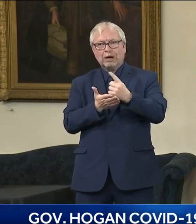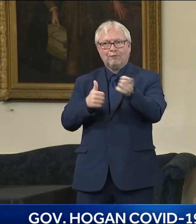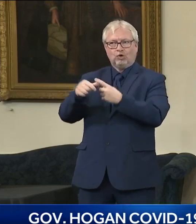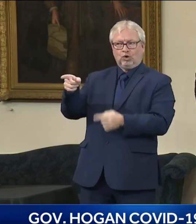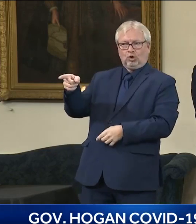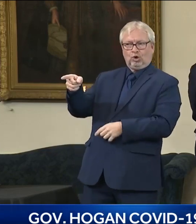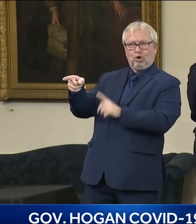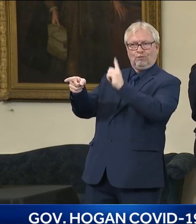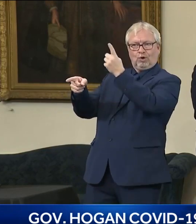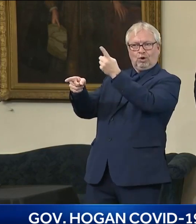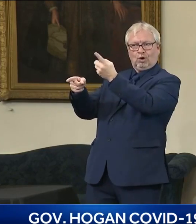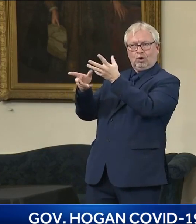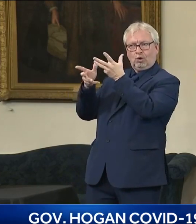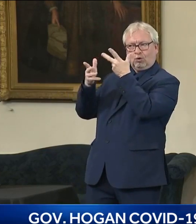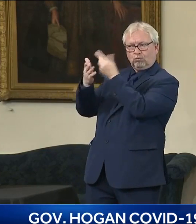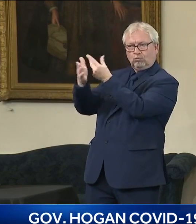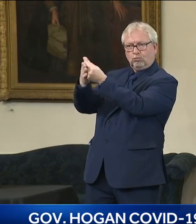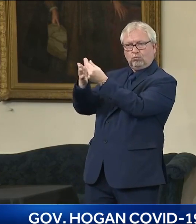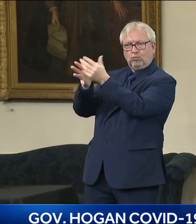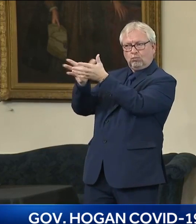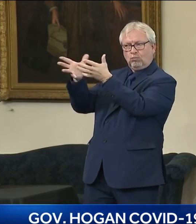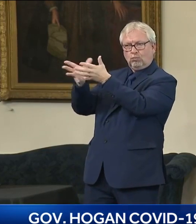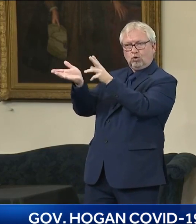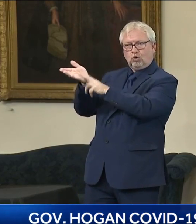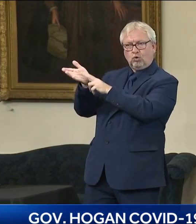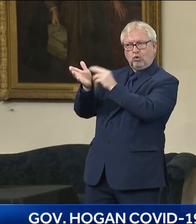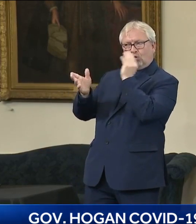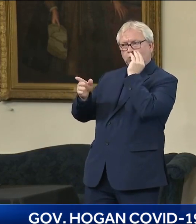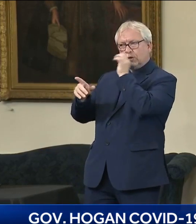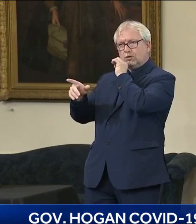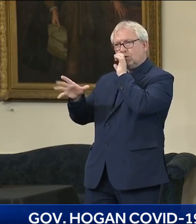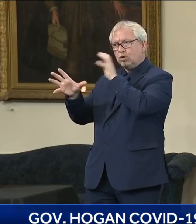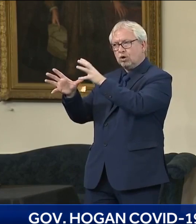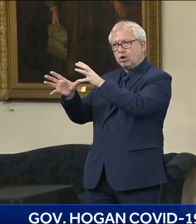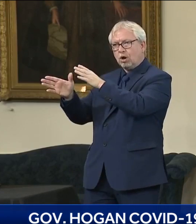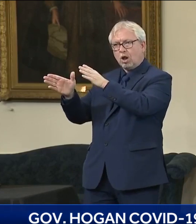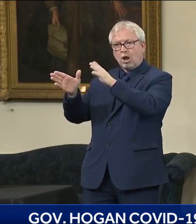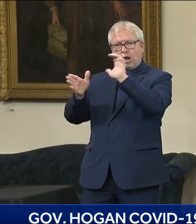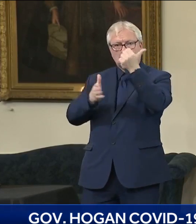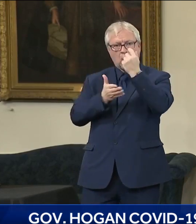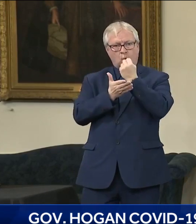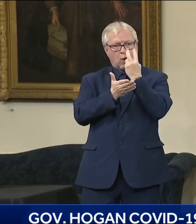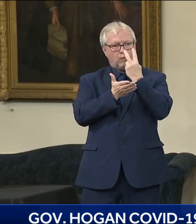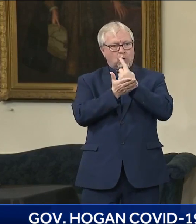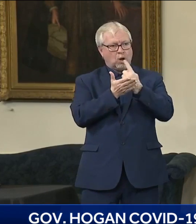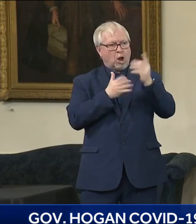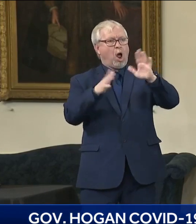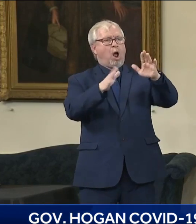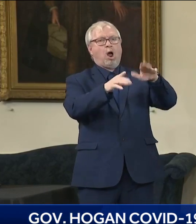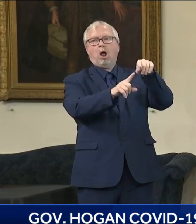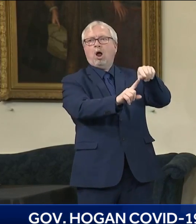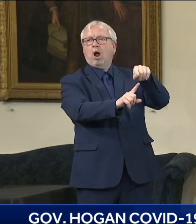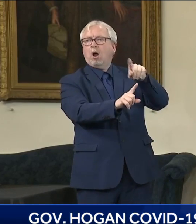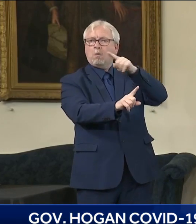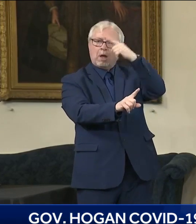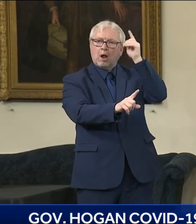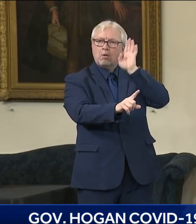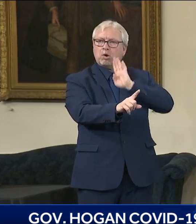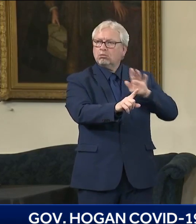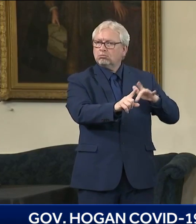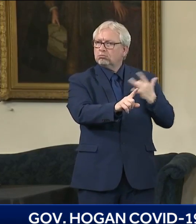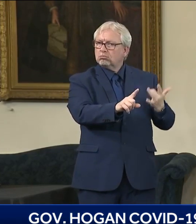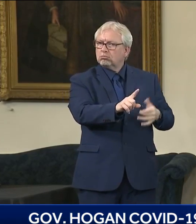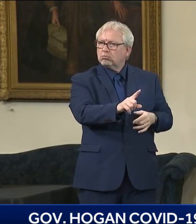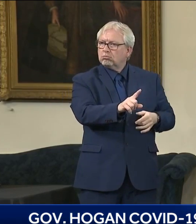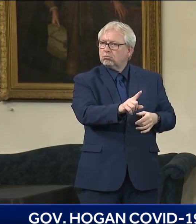throughout the entire effort. We were the first, I think, state in America to start tracking race. We were the first ones to focus on that in an equity